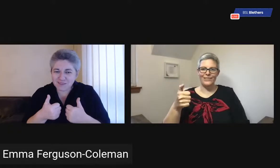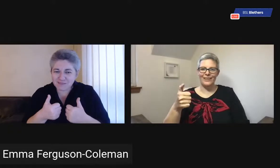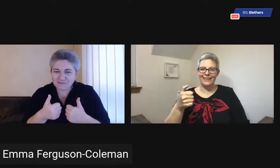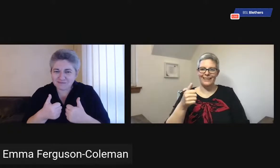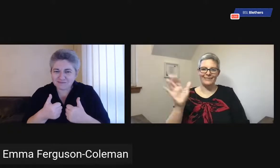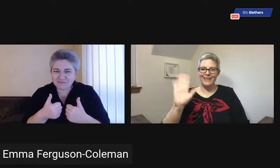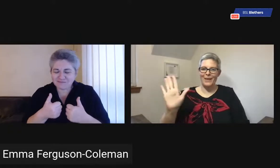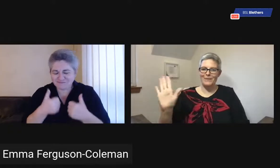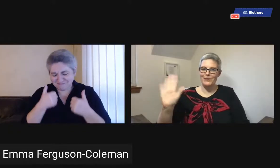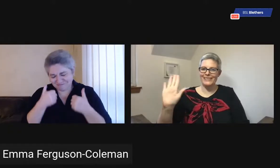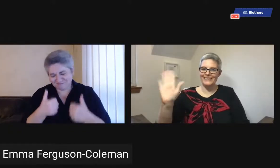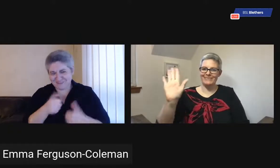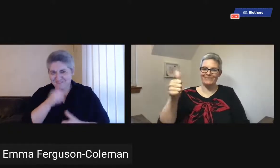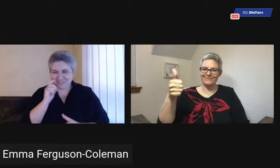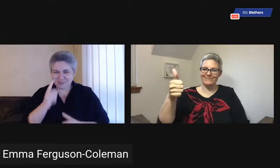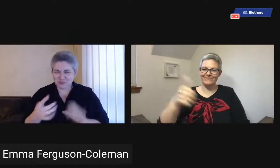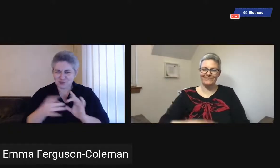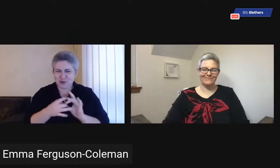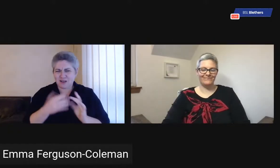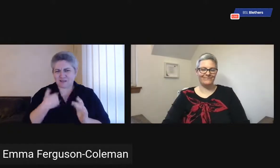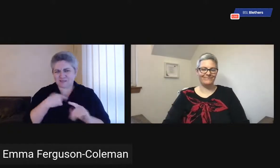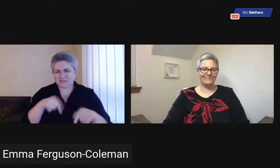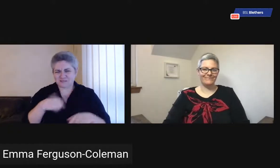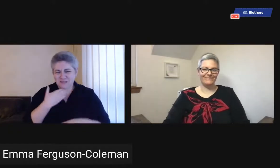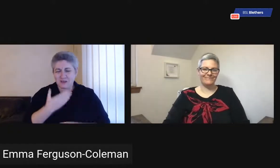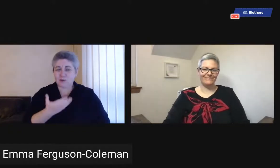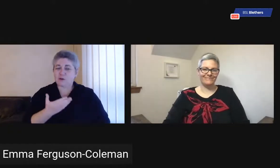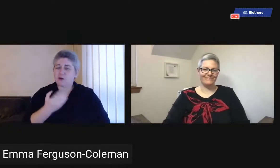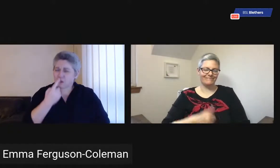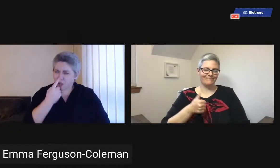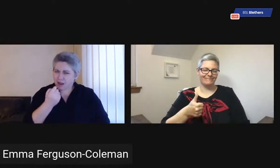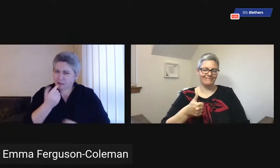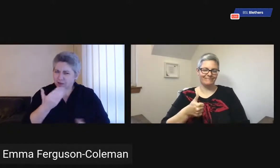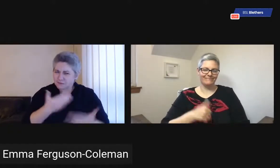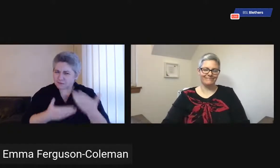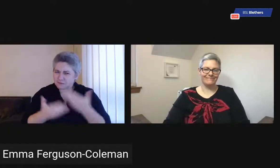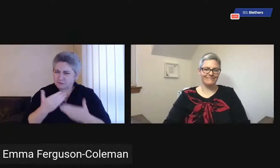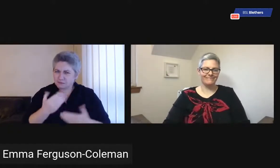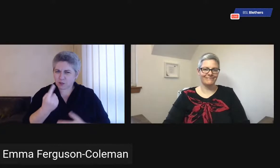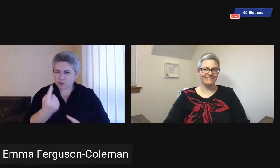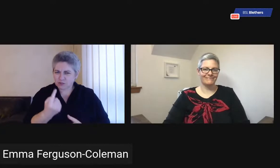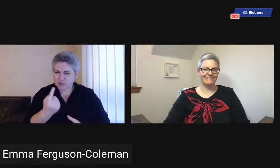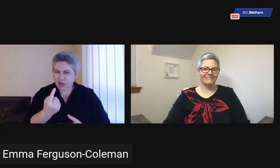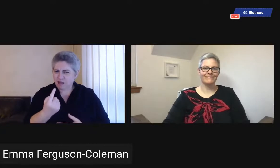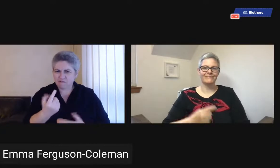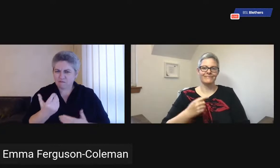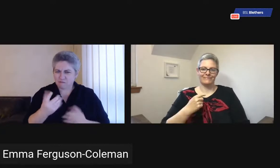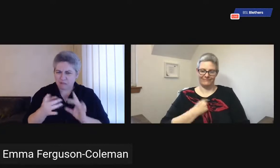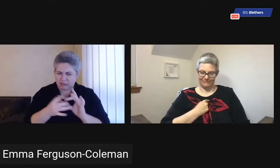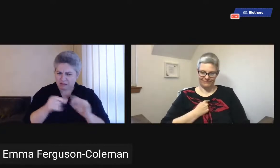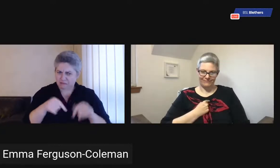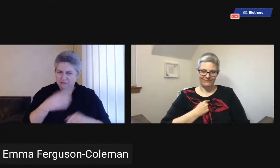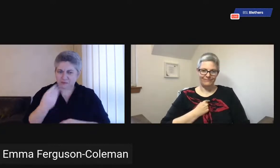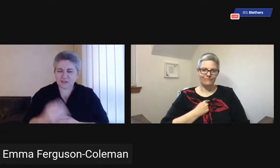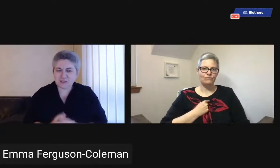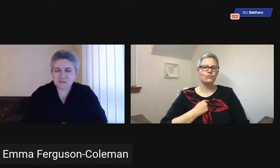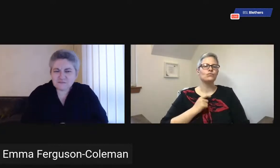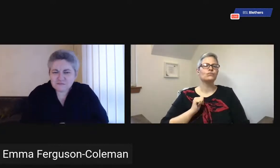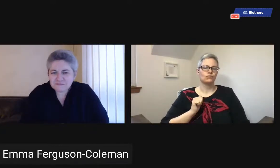Hello, how are you? Hello, April. Hello, I'm well, thank you. Thank you so much for joining us tonight. Can you tell us a little bit about yourself, Emma,